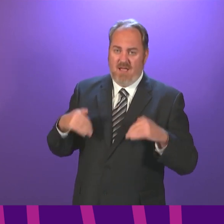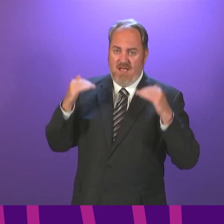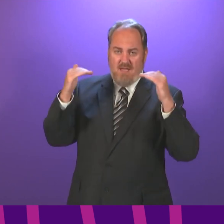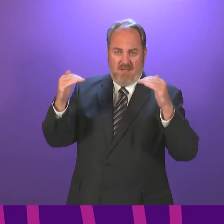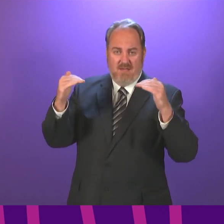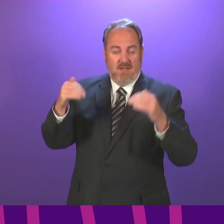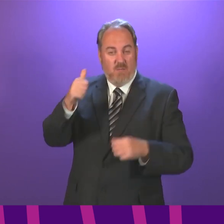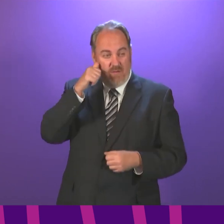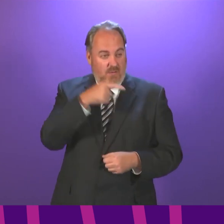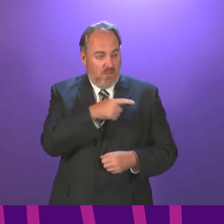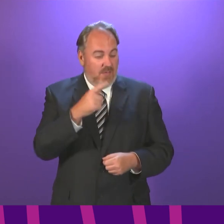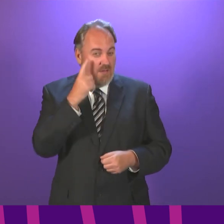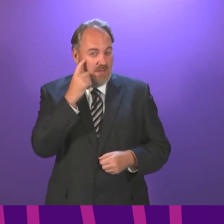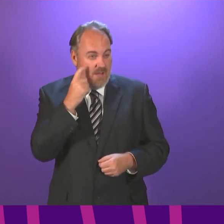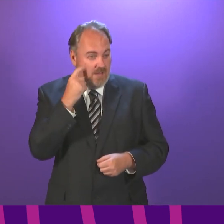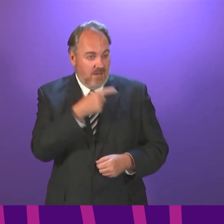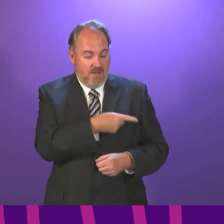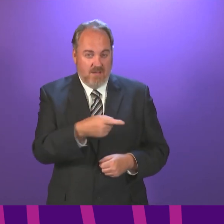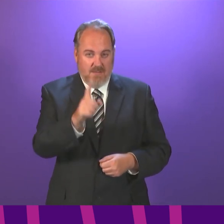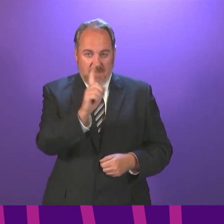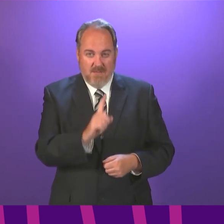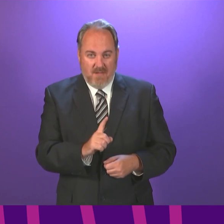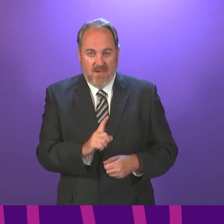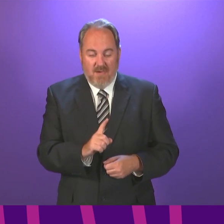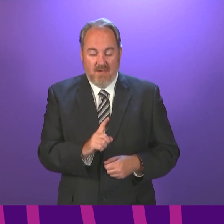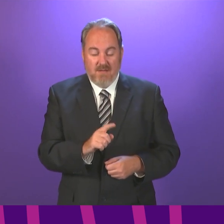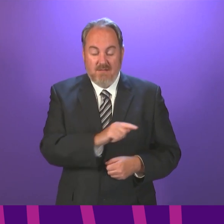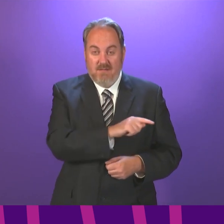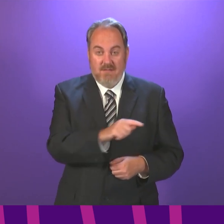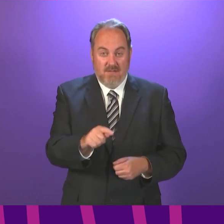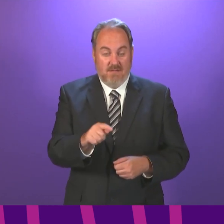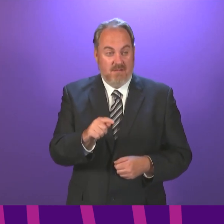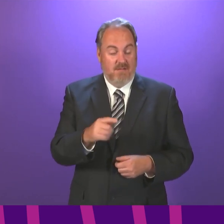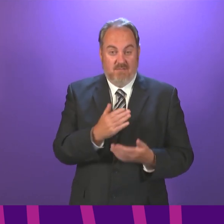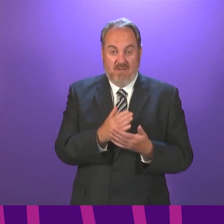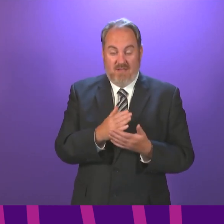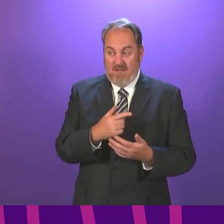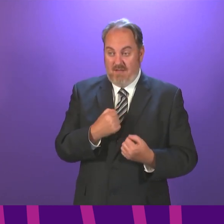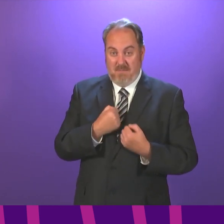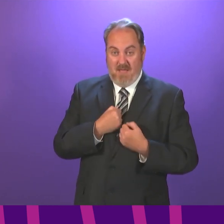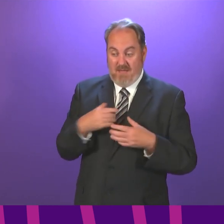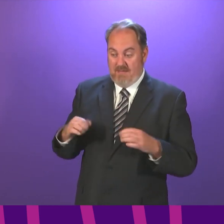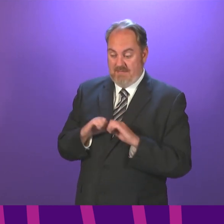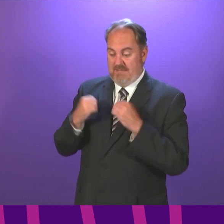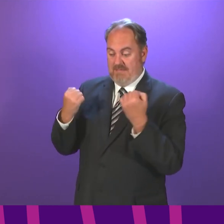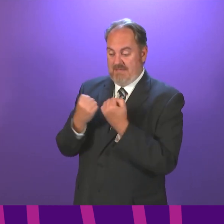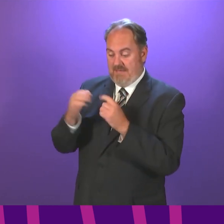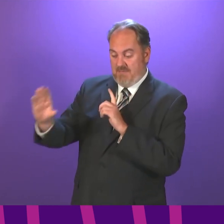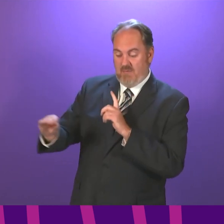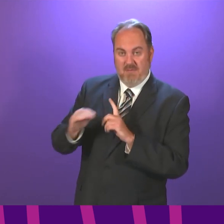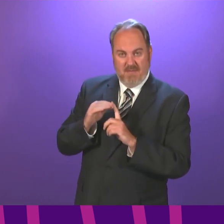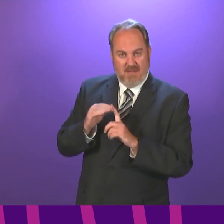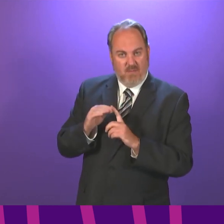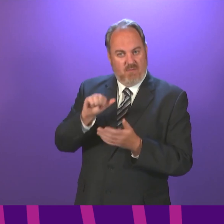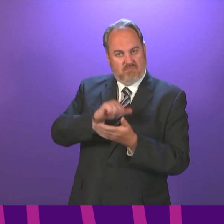Even in the younger age groups, at the start of this year, as we embarked on this programme, my advisers had told me that we would reach the